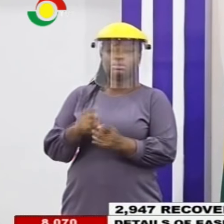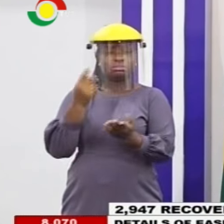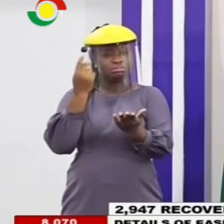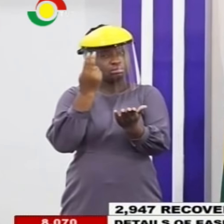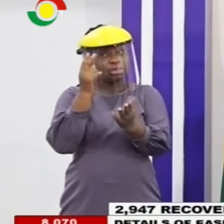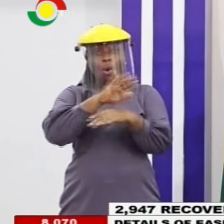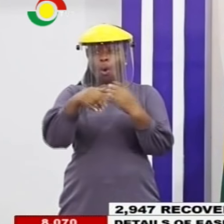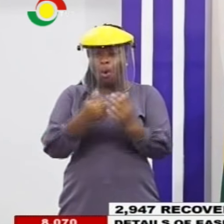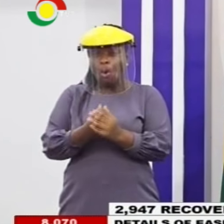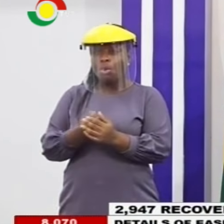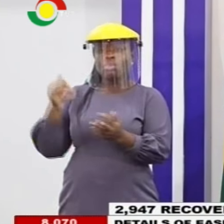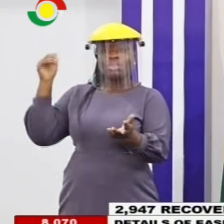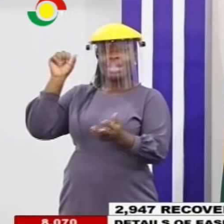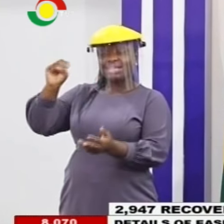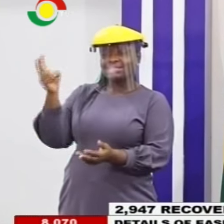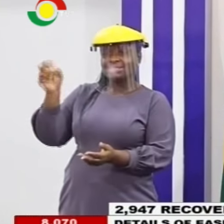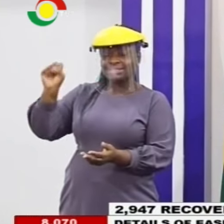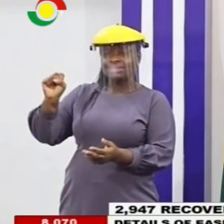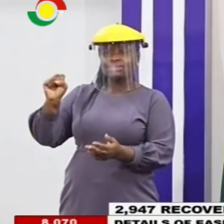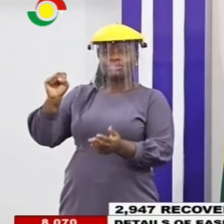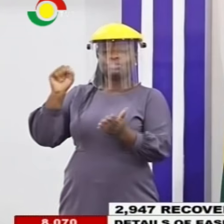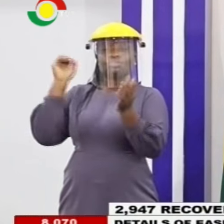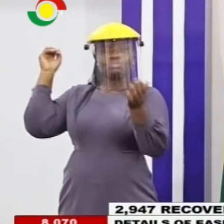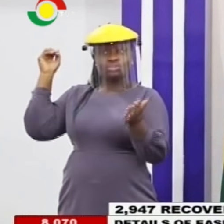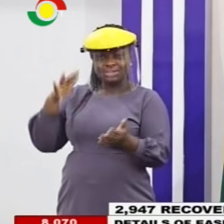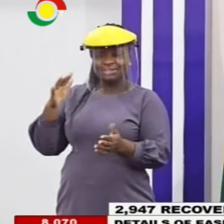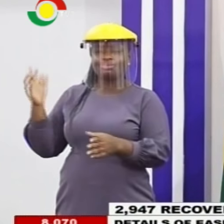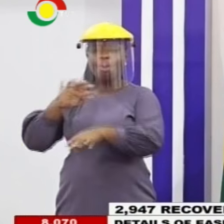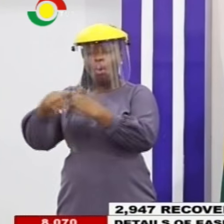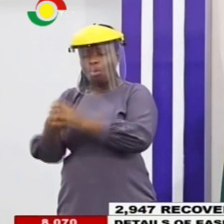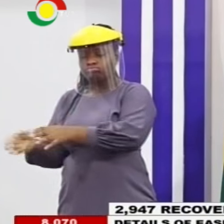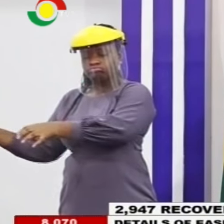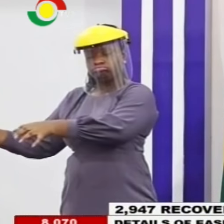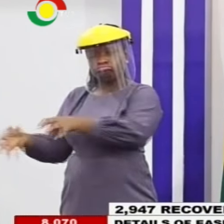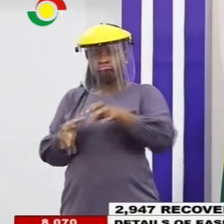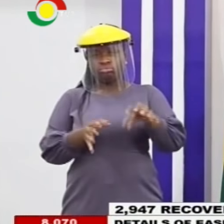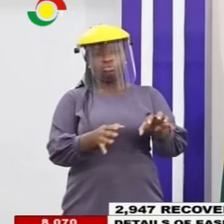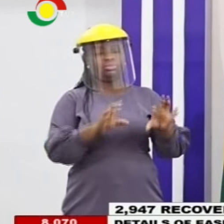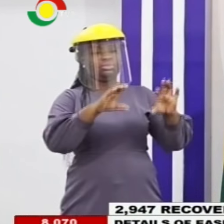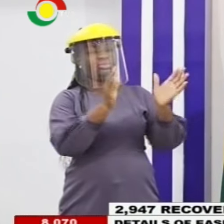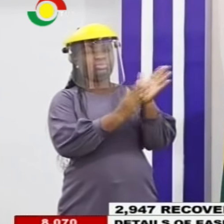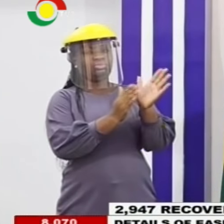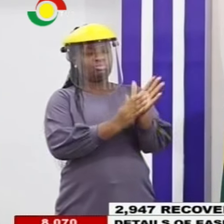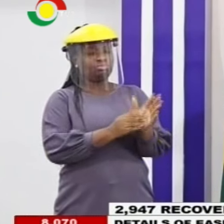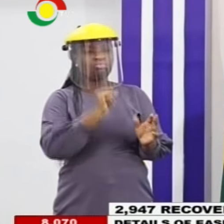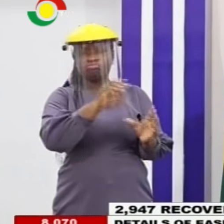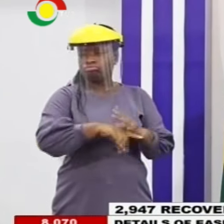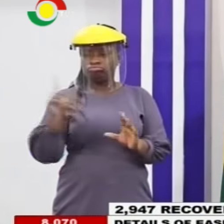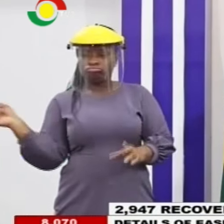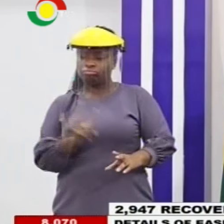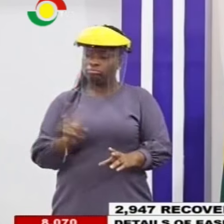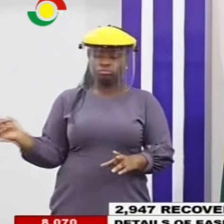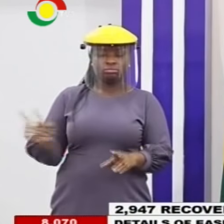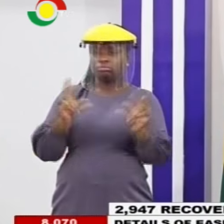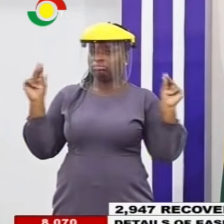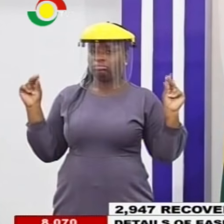All day students in boarding schools, that means schools that are operated as